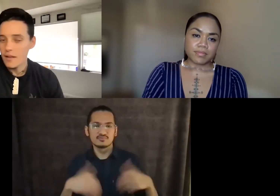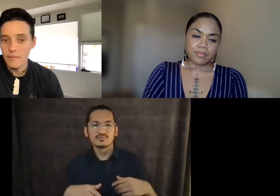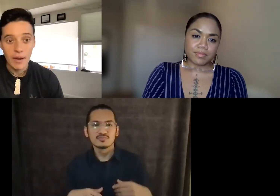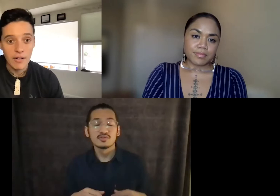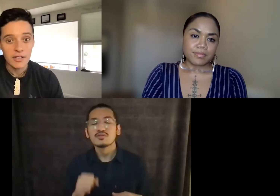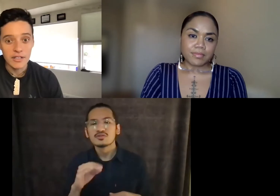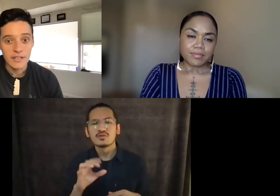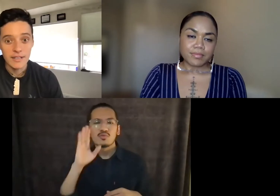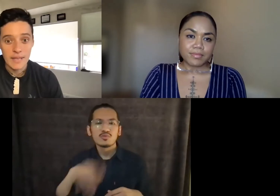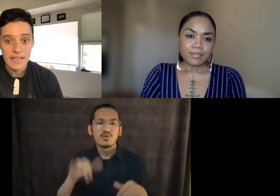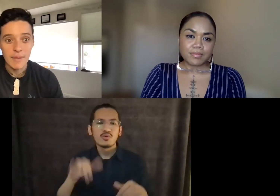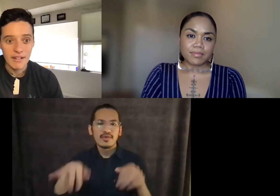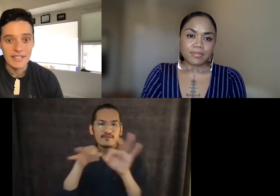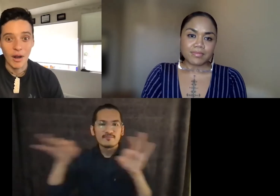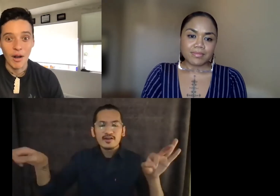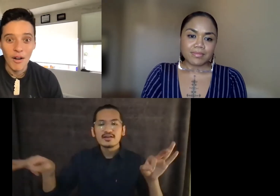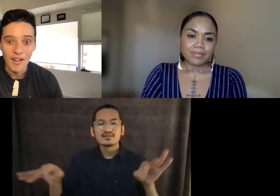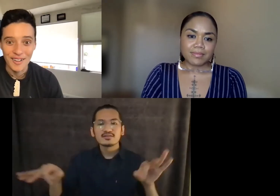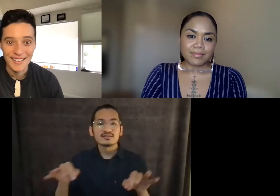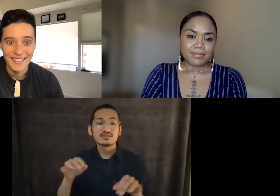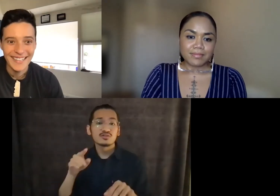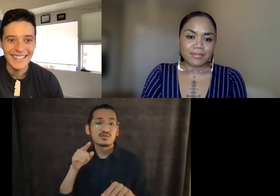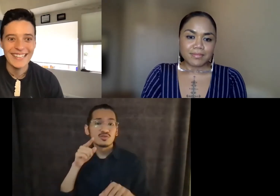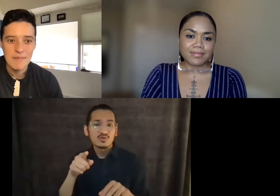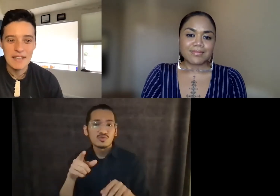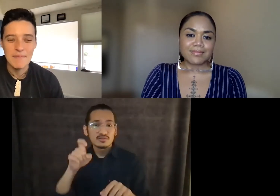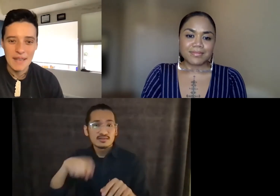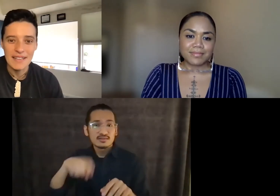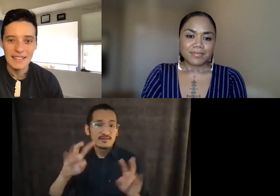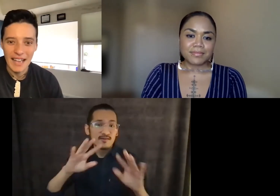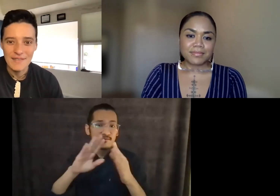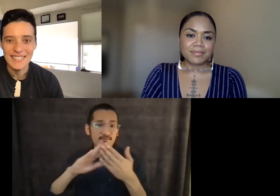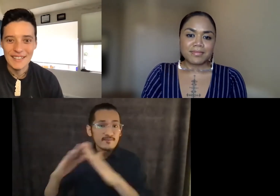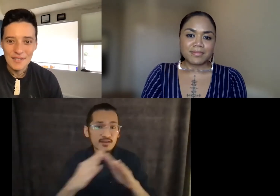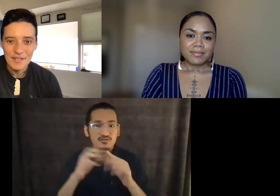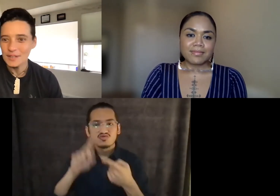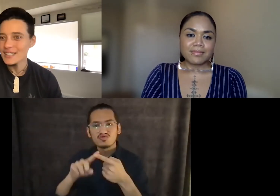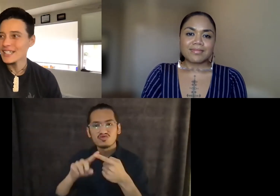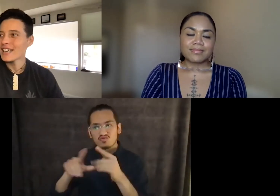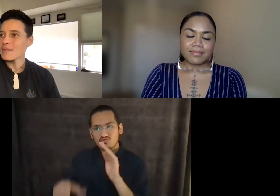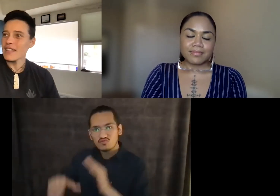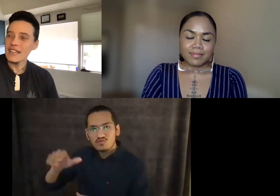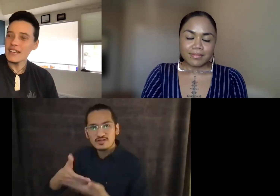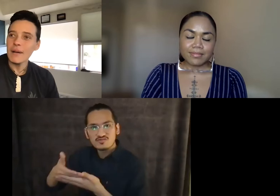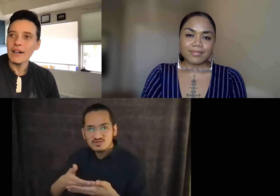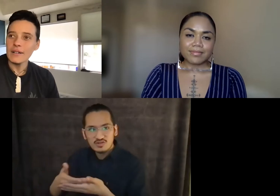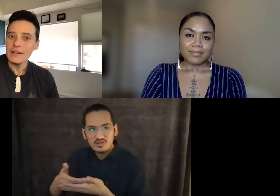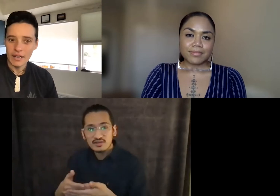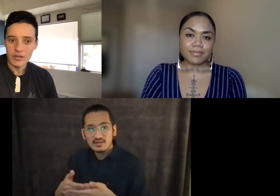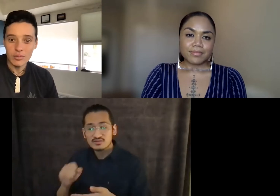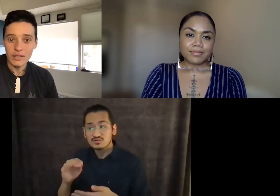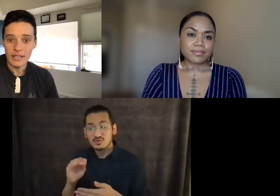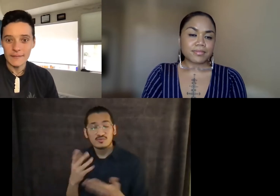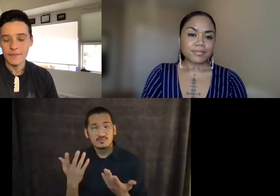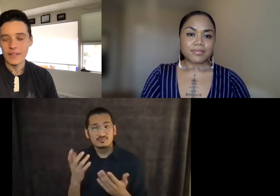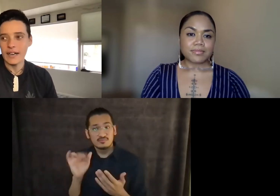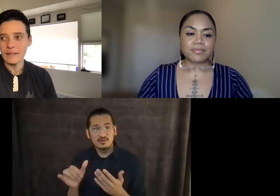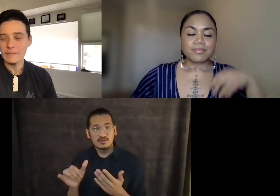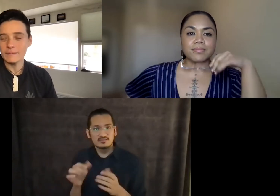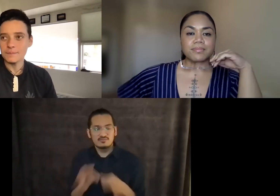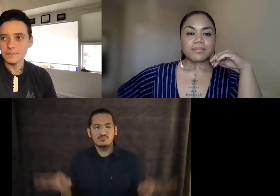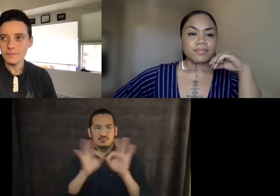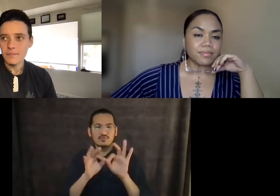parenthood being a parent is hard. Keeping a baby alive is difficult. But I think about my kupuna,